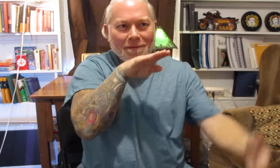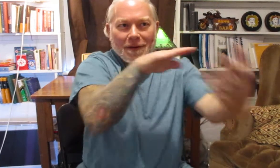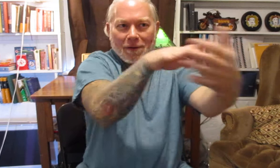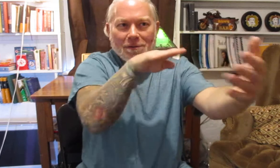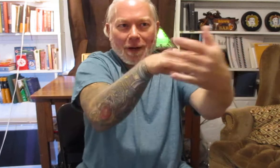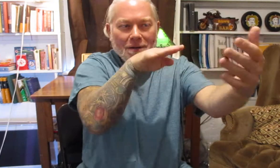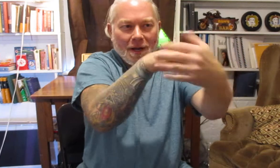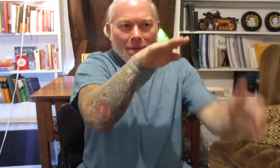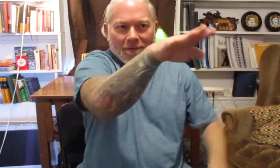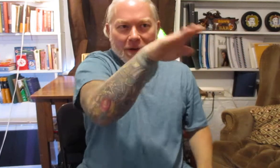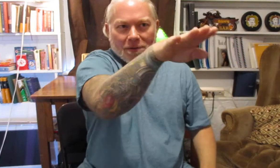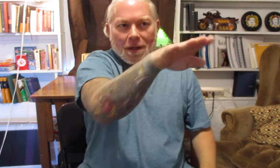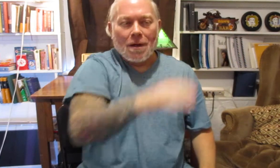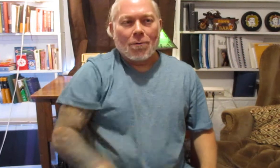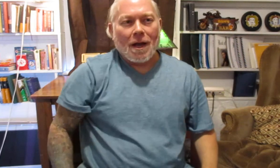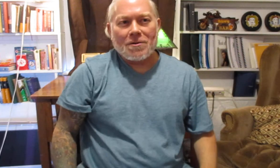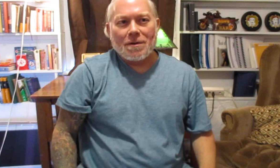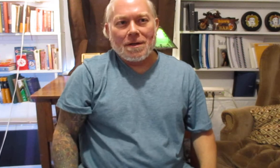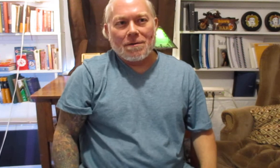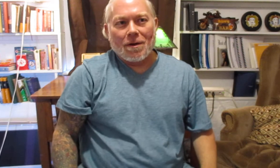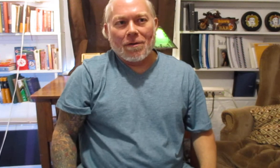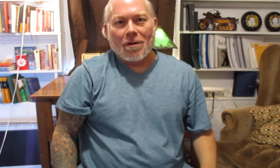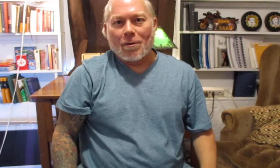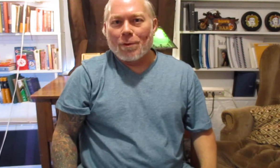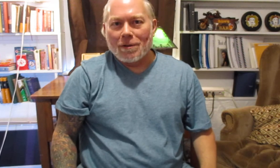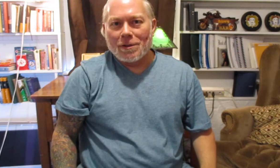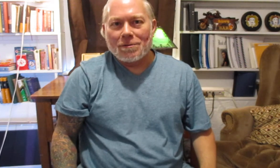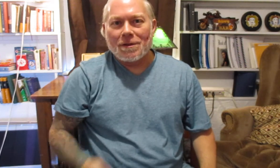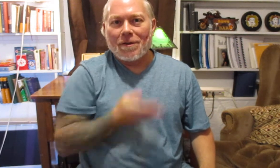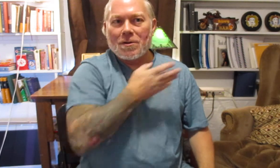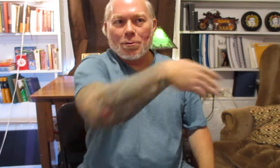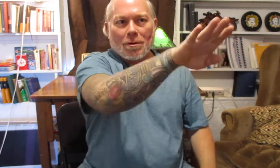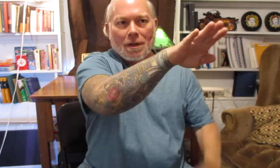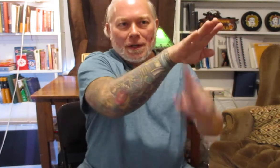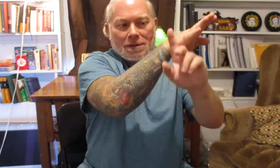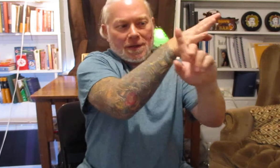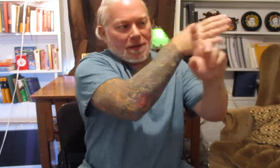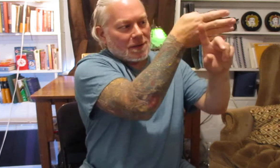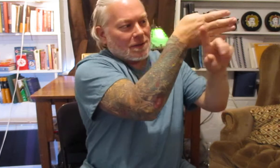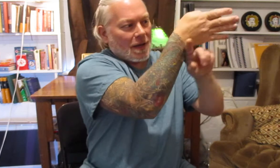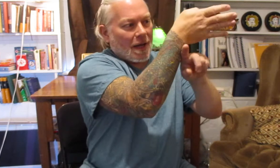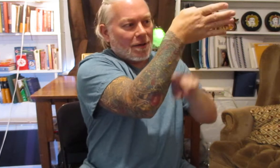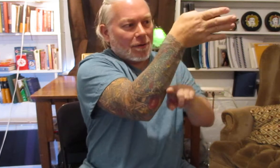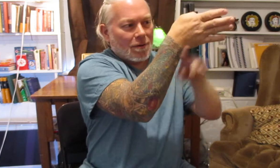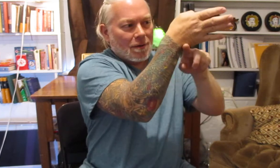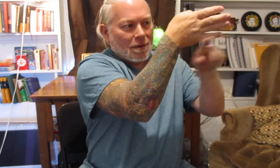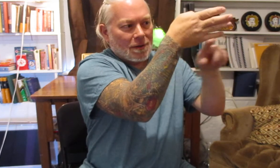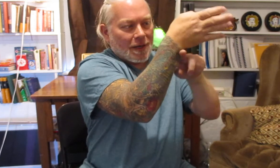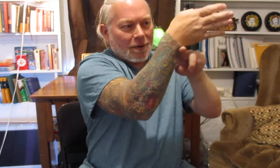fingers right jabbing fingers when actually you know the the real use of the tool is in this angle this angle